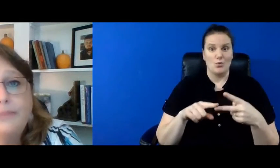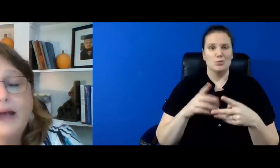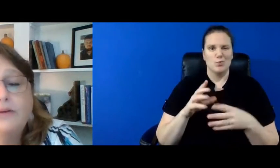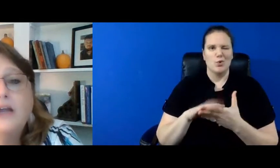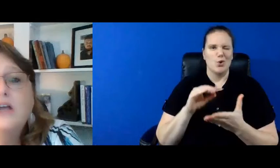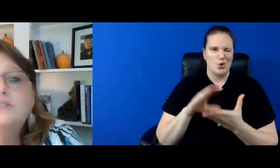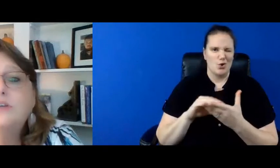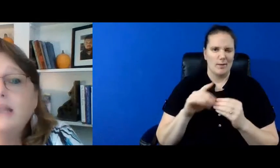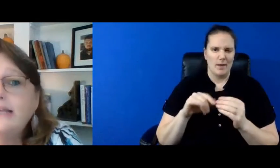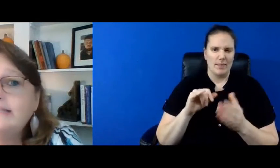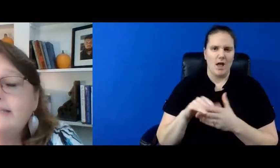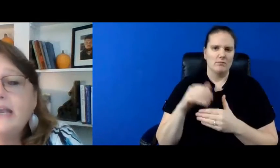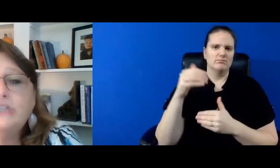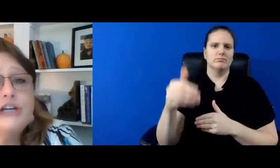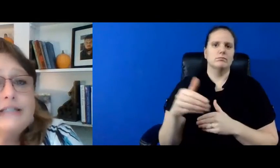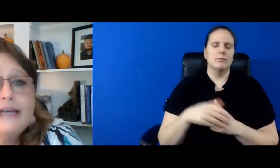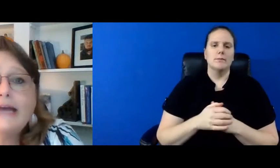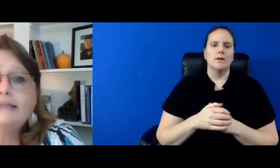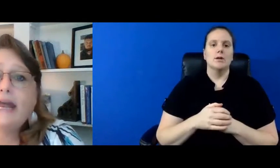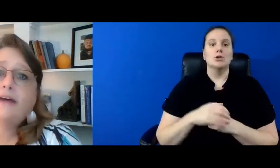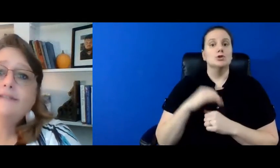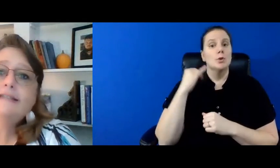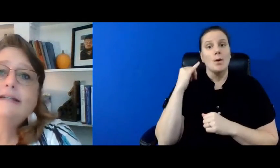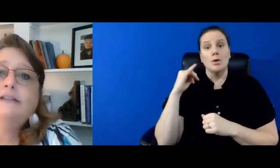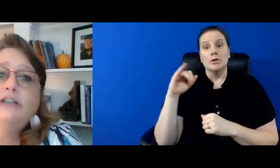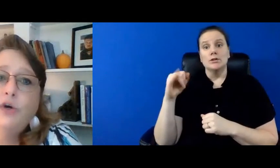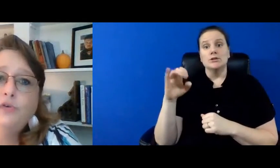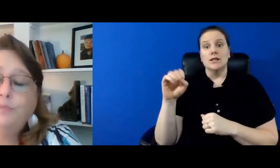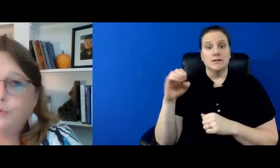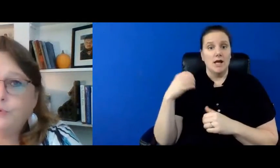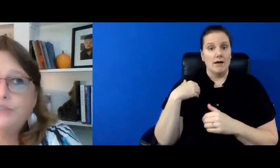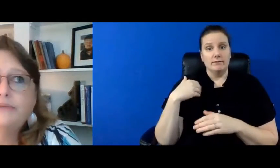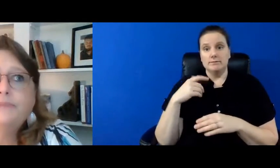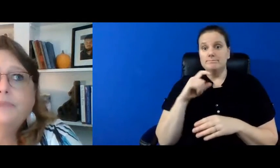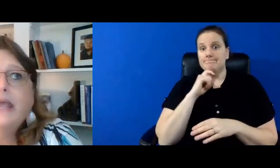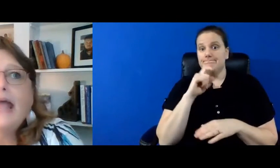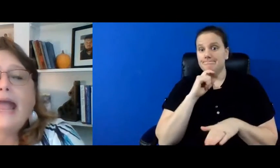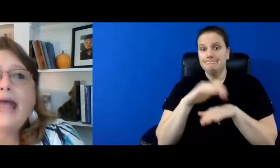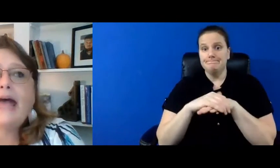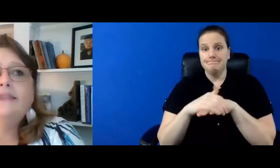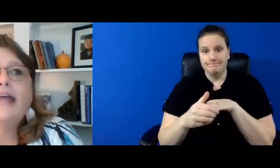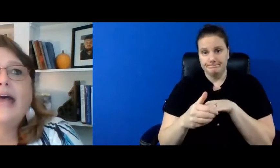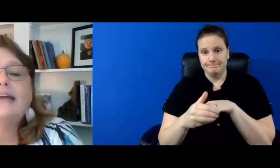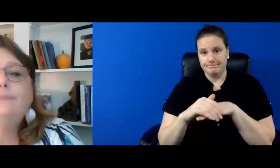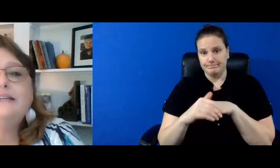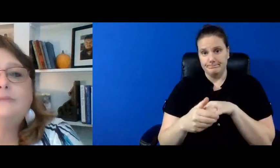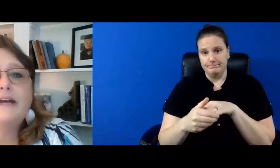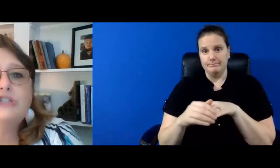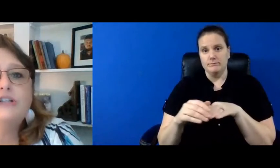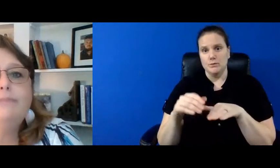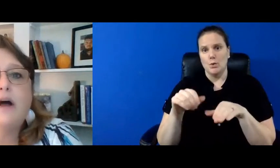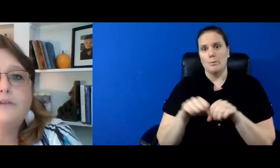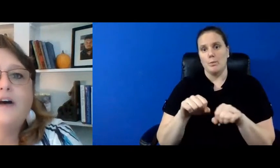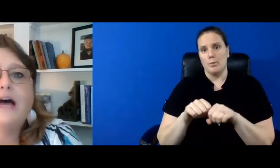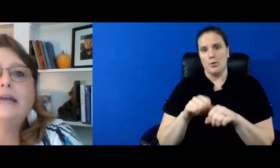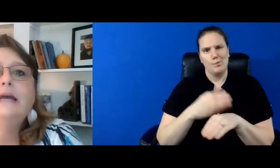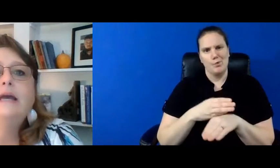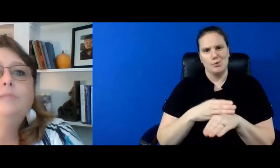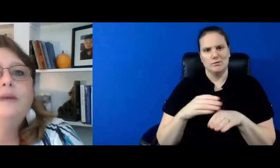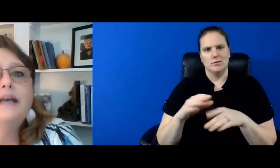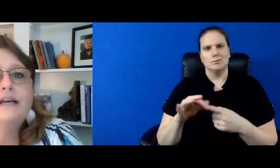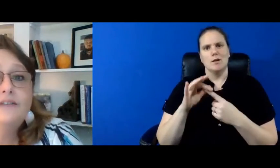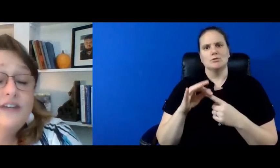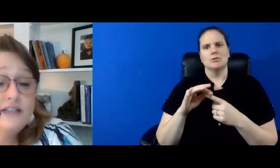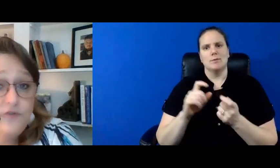be learning about so let's say jesse had to have steel toed boots and they had to be specially modified